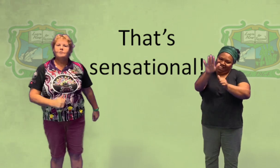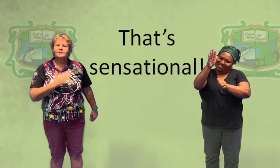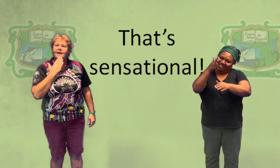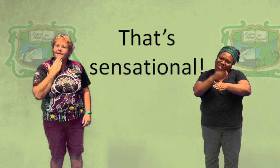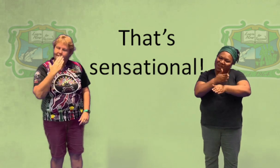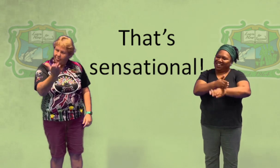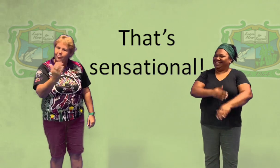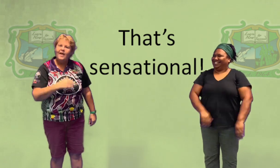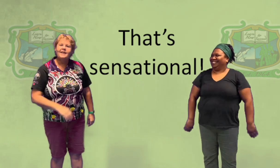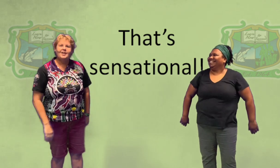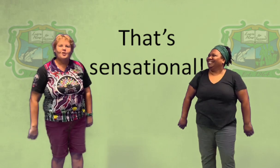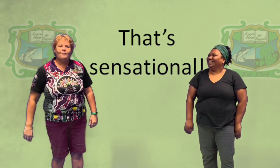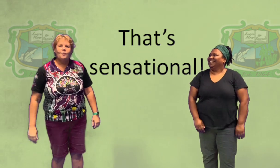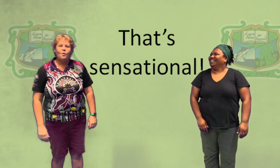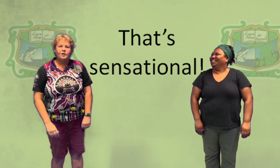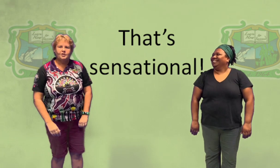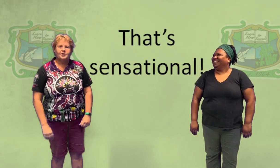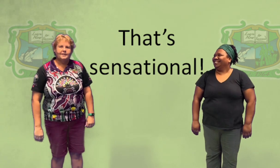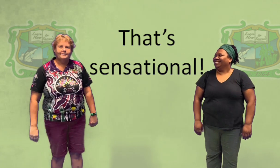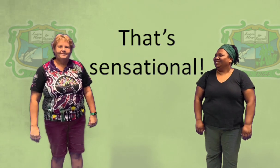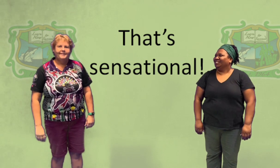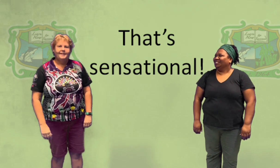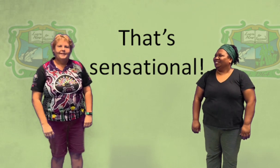done. Well Thank you for watching. watching. Thank